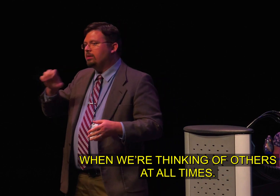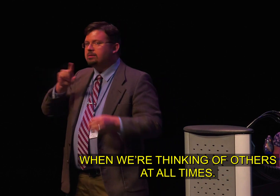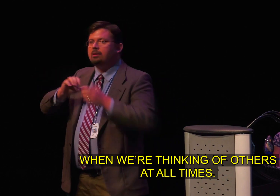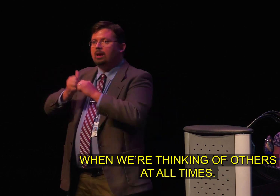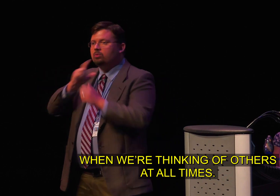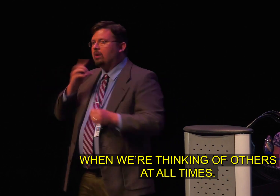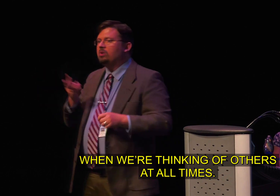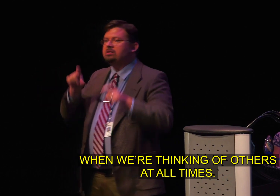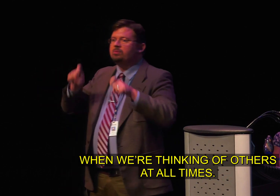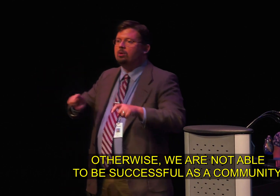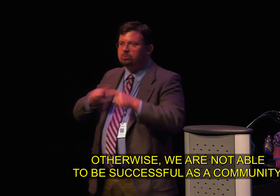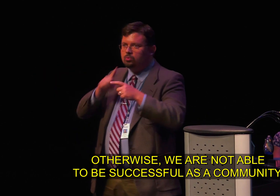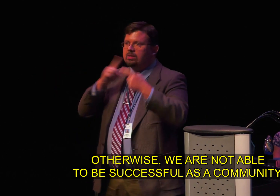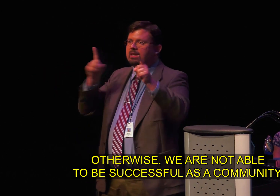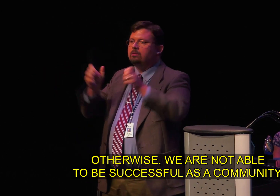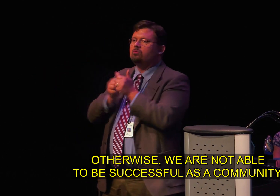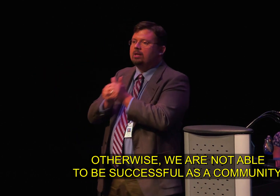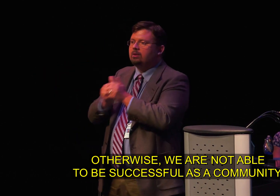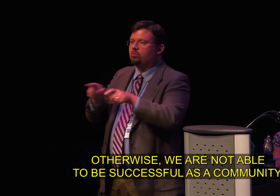at all times.